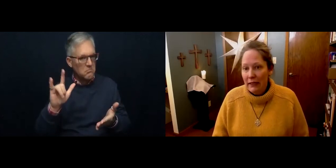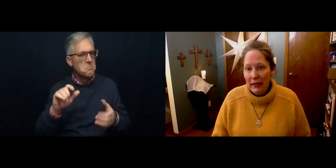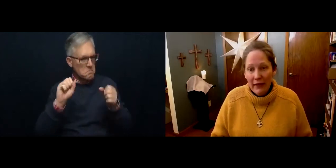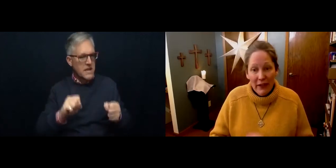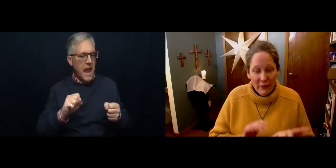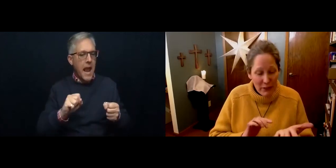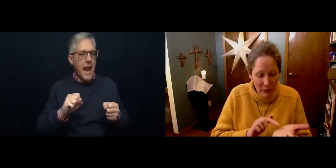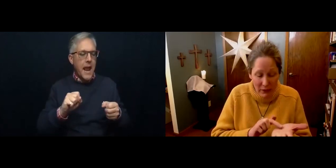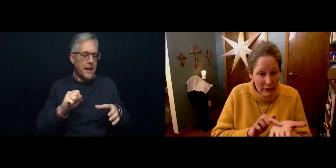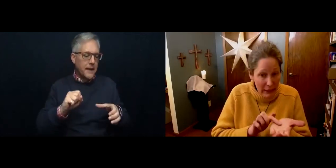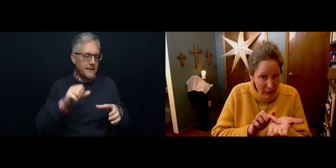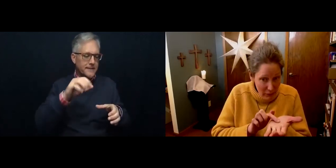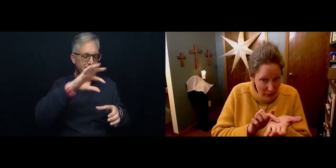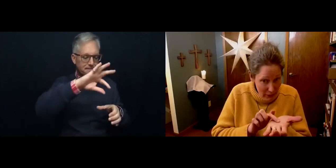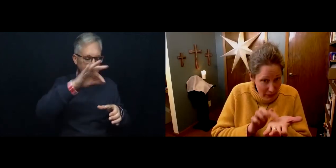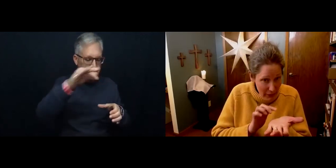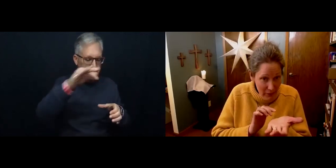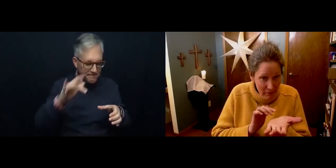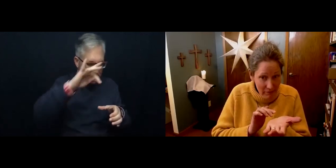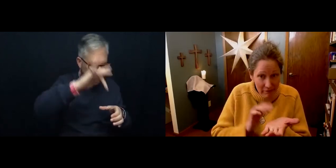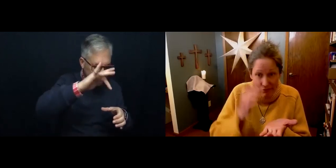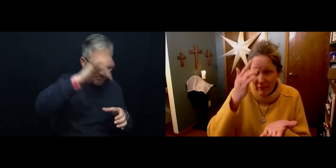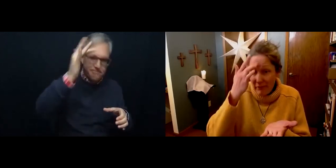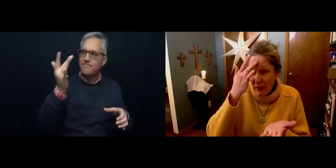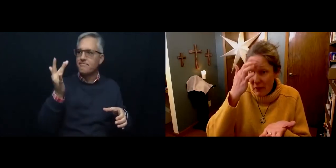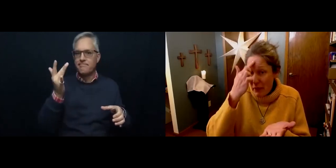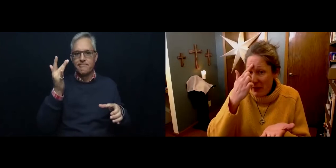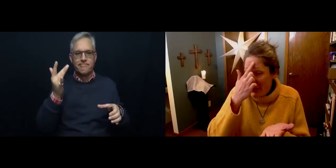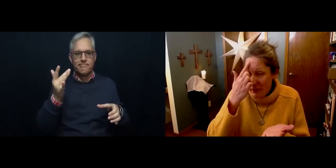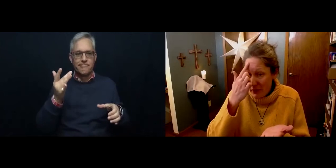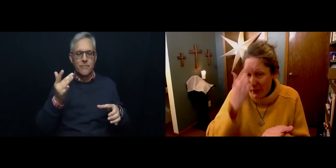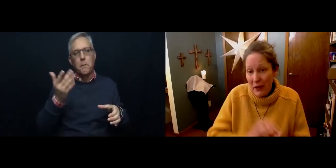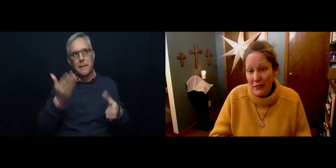And then you just put, again, put a little bit in your hand and mark yourself with a cross.